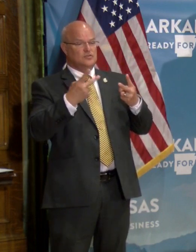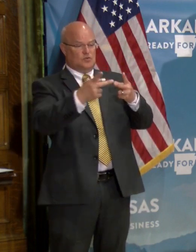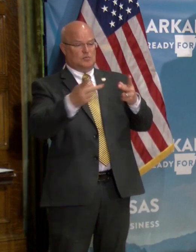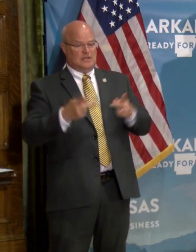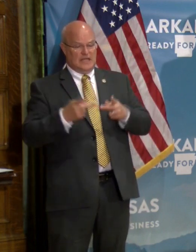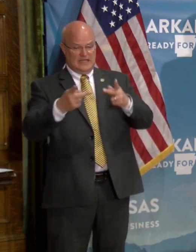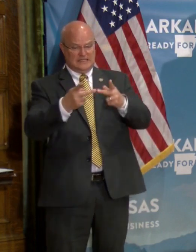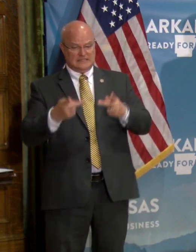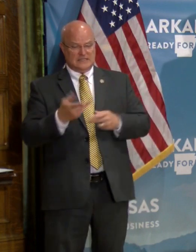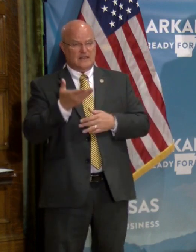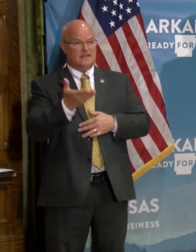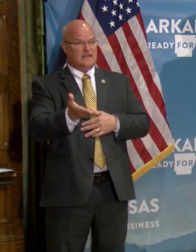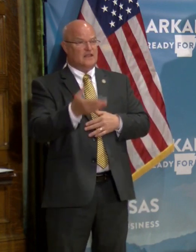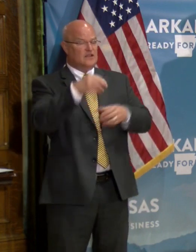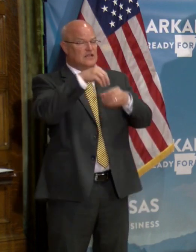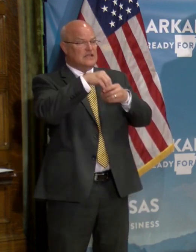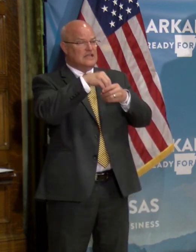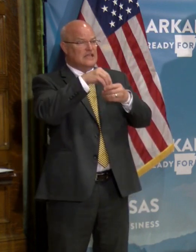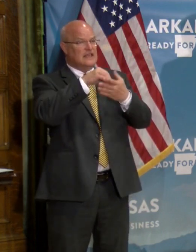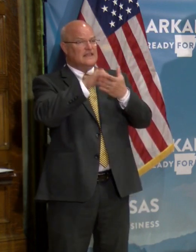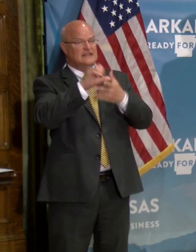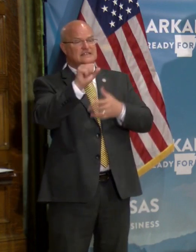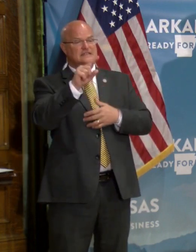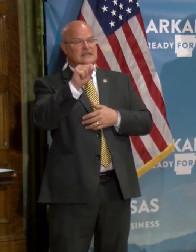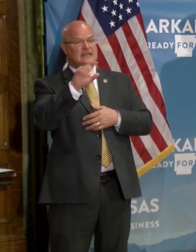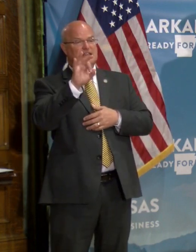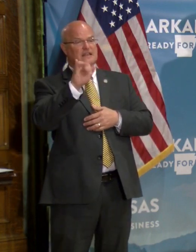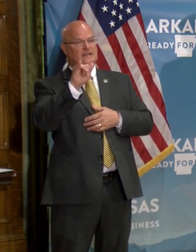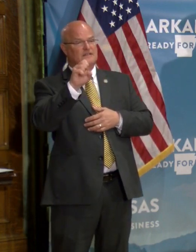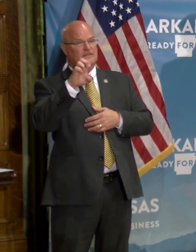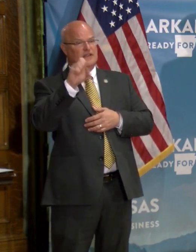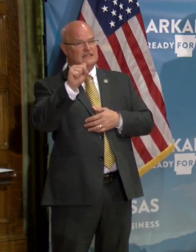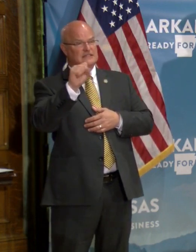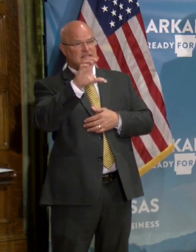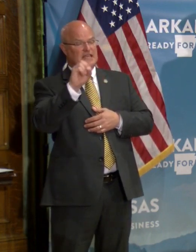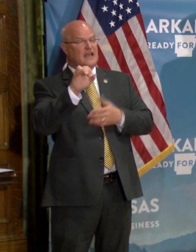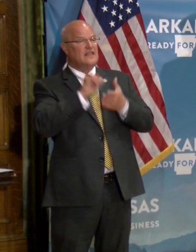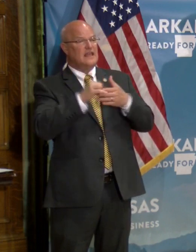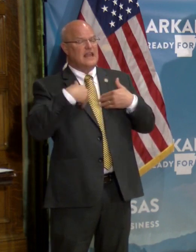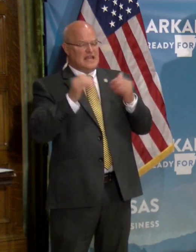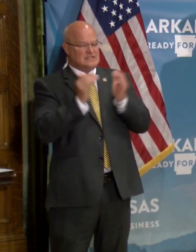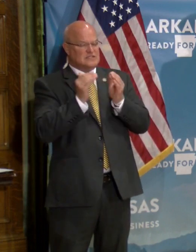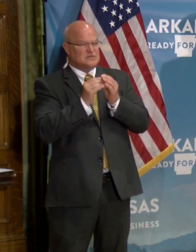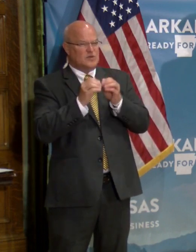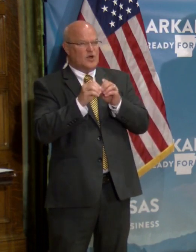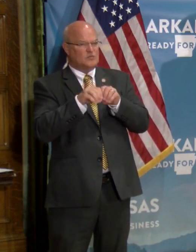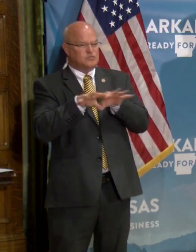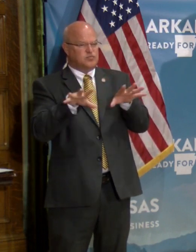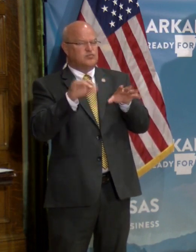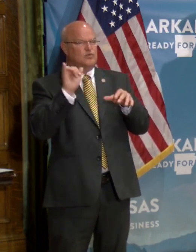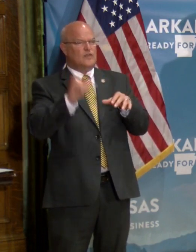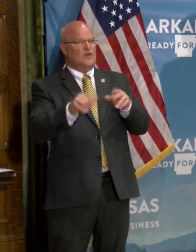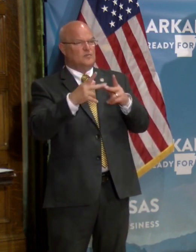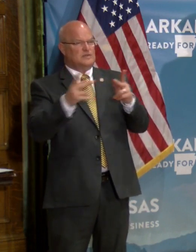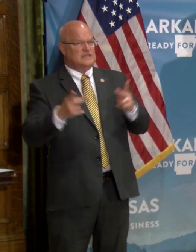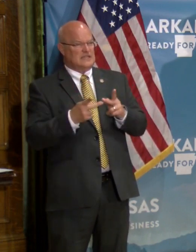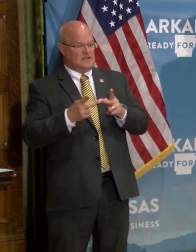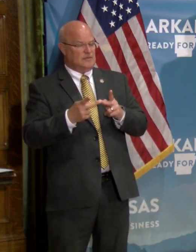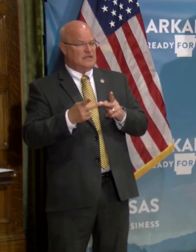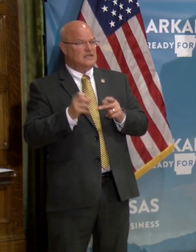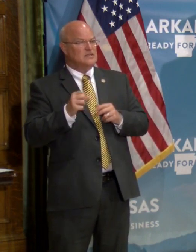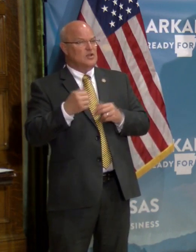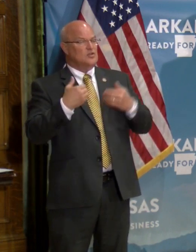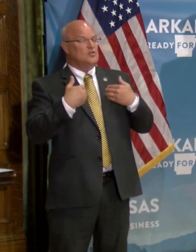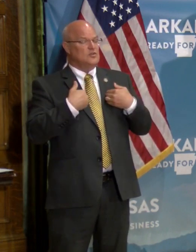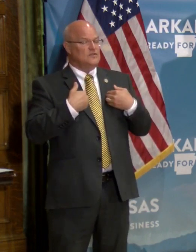facilities there, uh, in the St. Francis County that had, uh, small breakouts in those particular facilities.